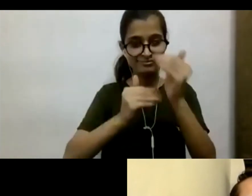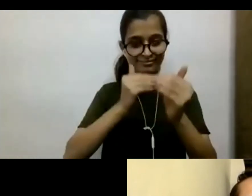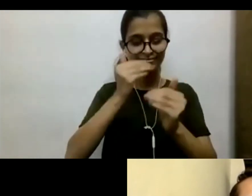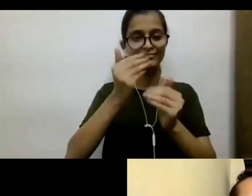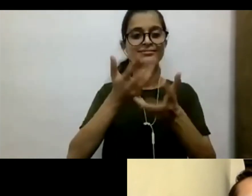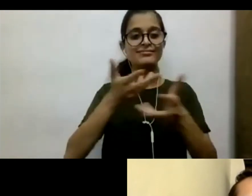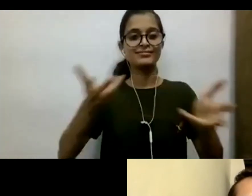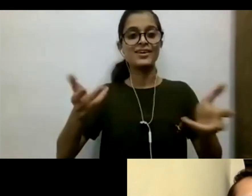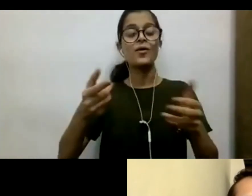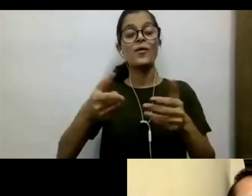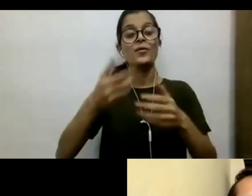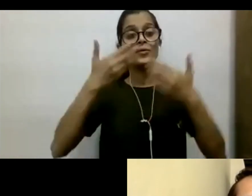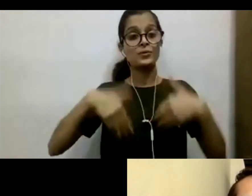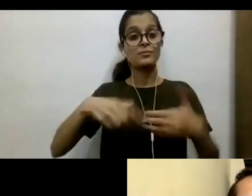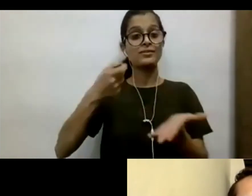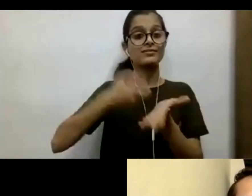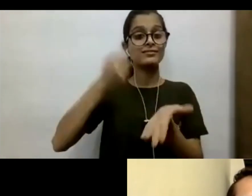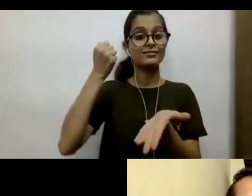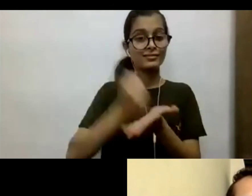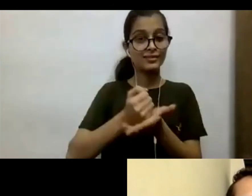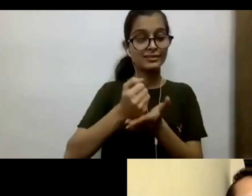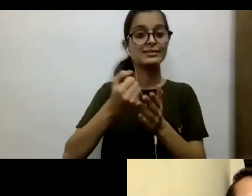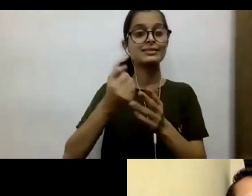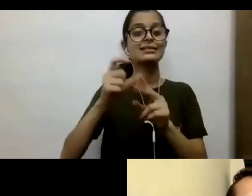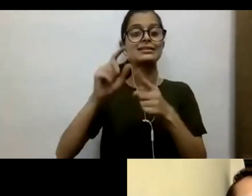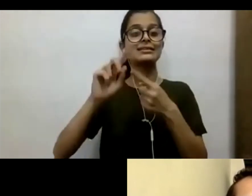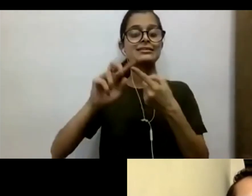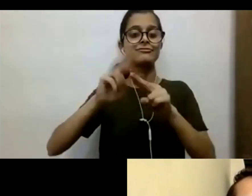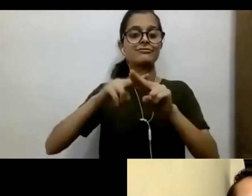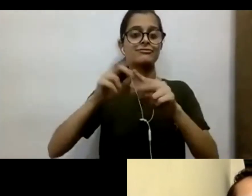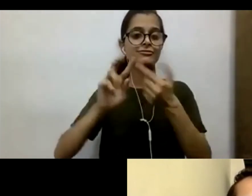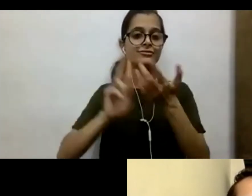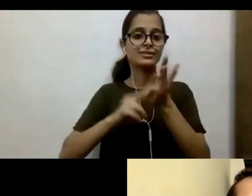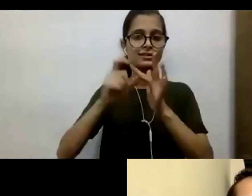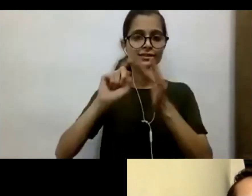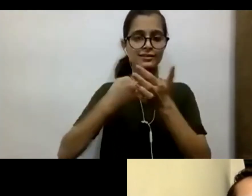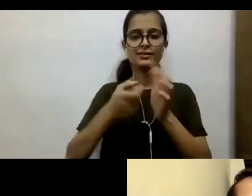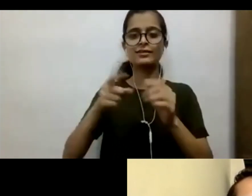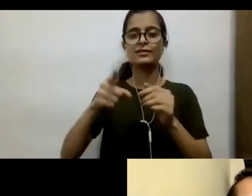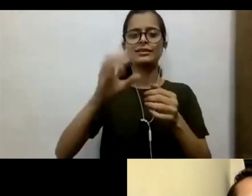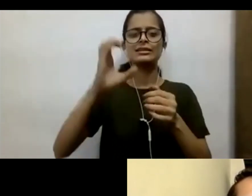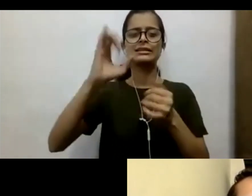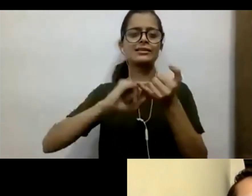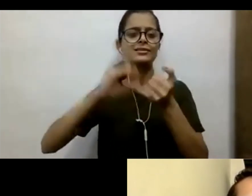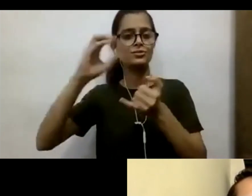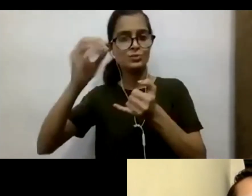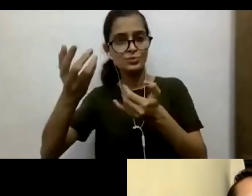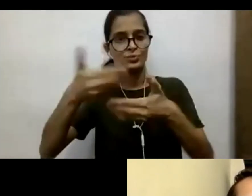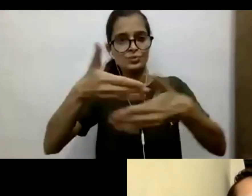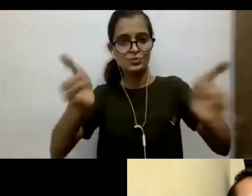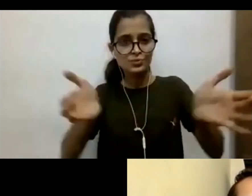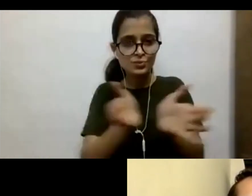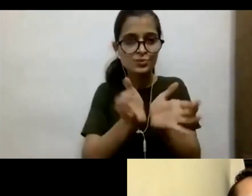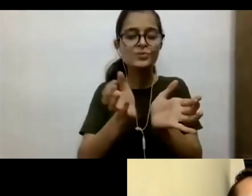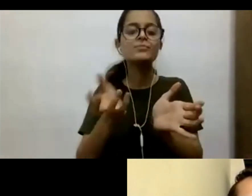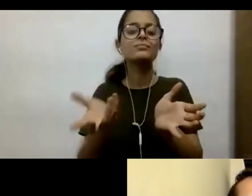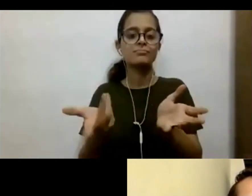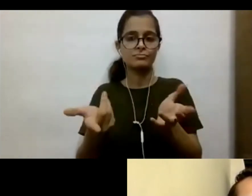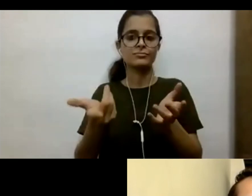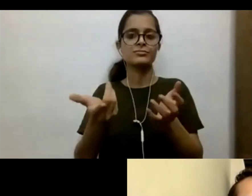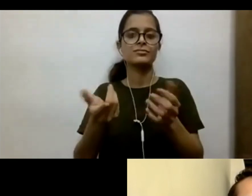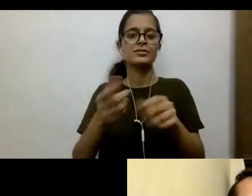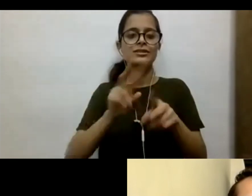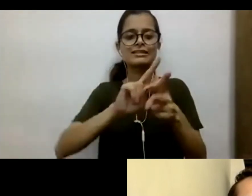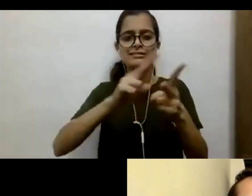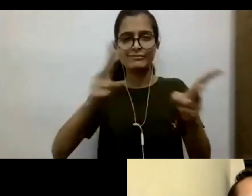human rights defenders. In particular, she represents project affected communities and CSOs in matters pertaining to environmental